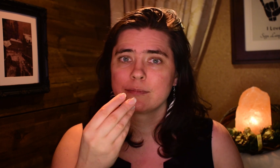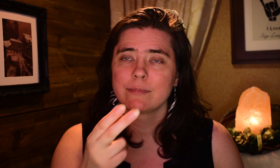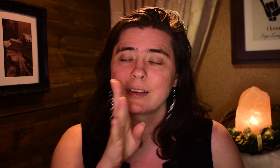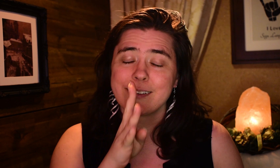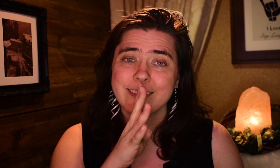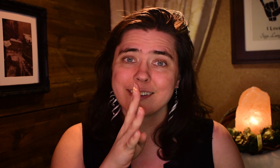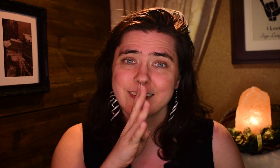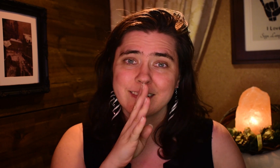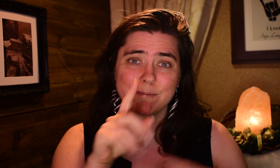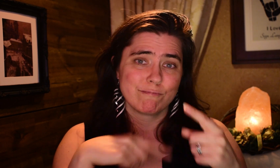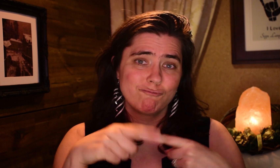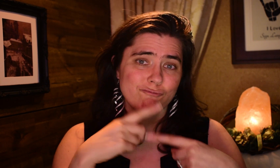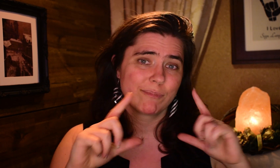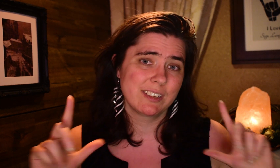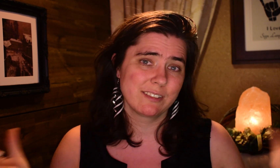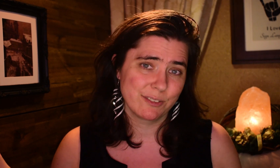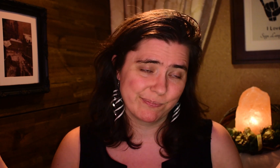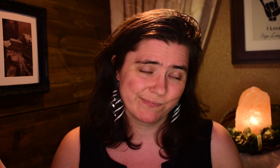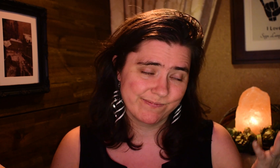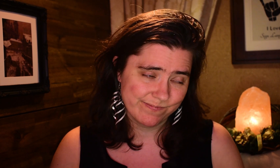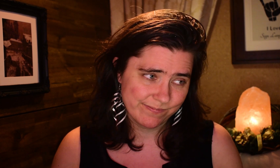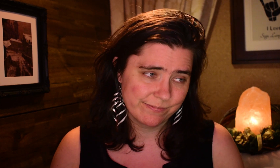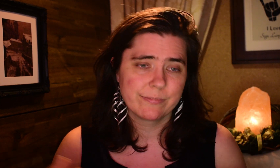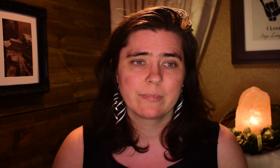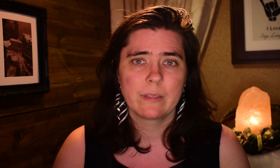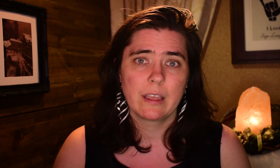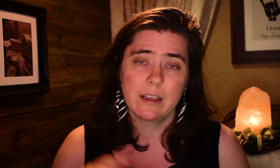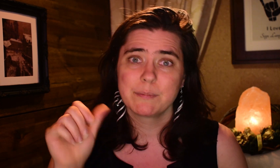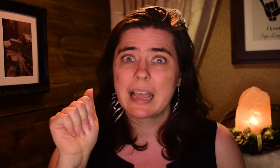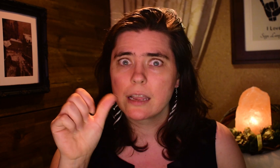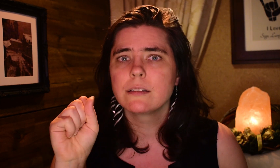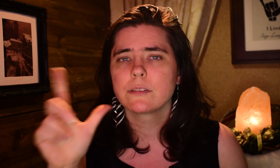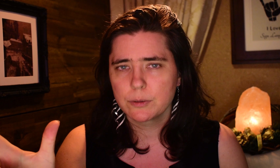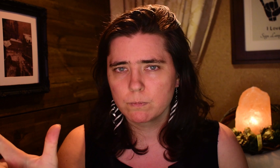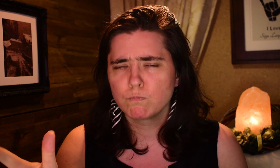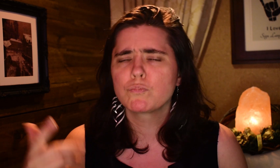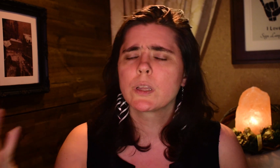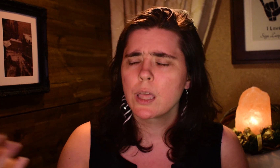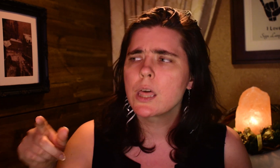talk sign language well with ASL.